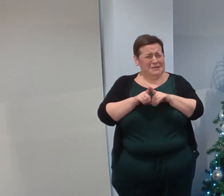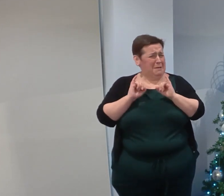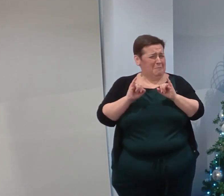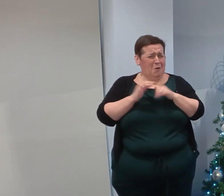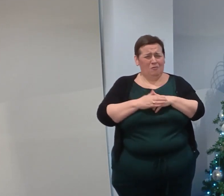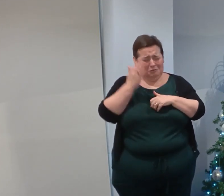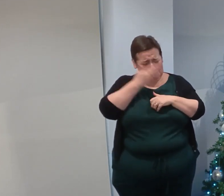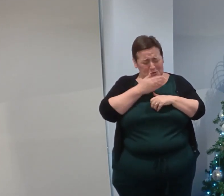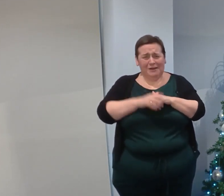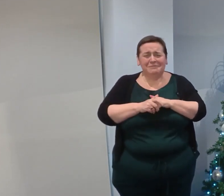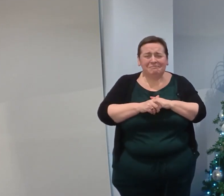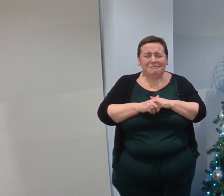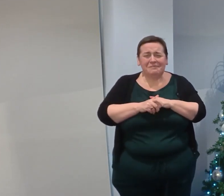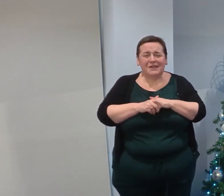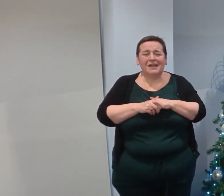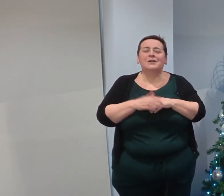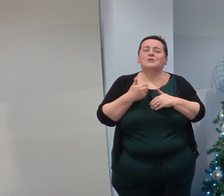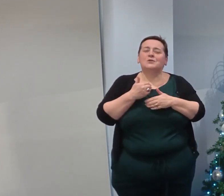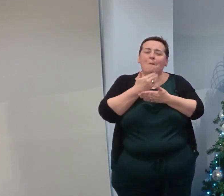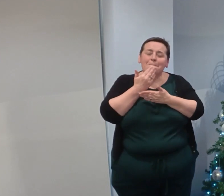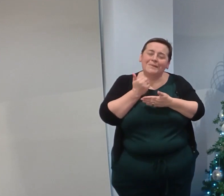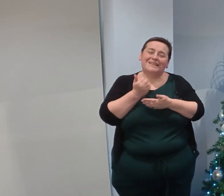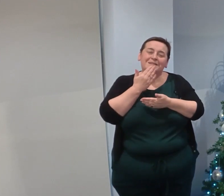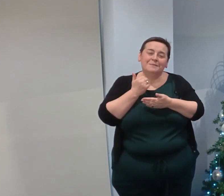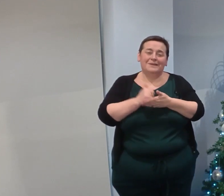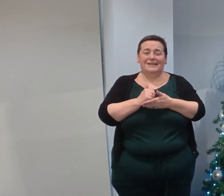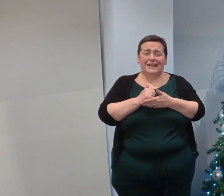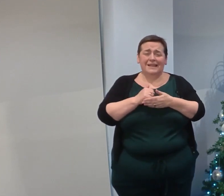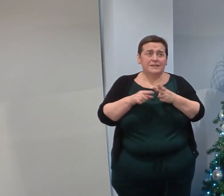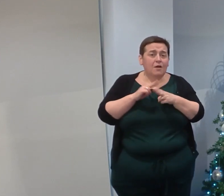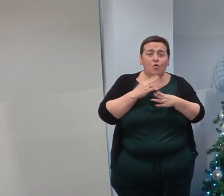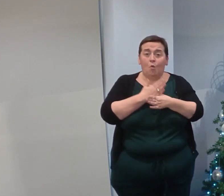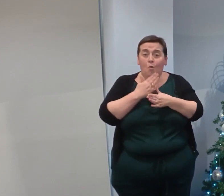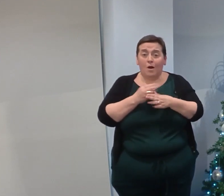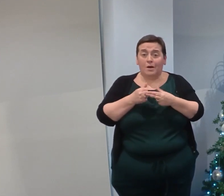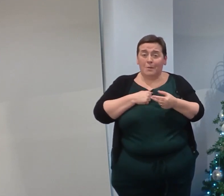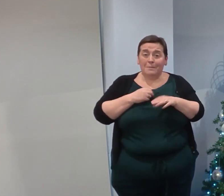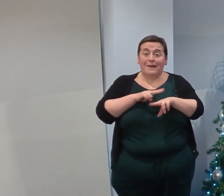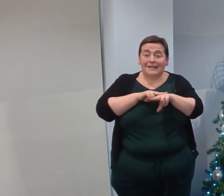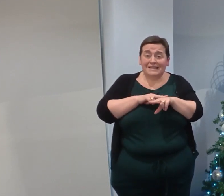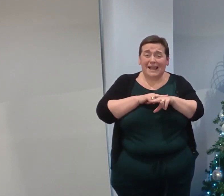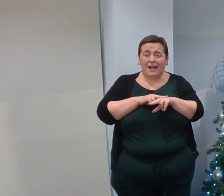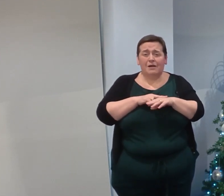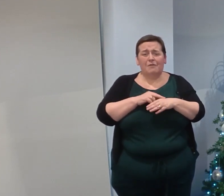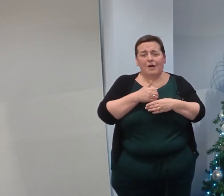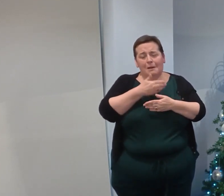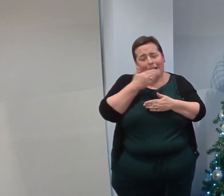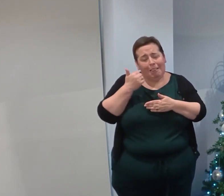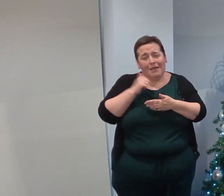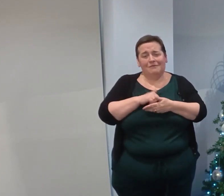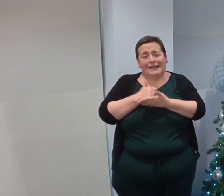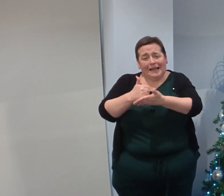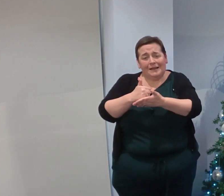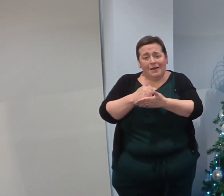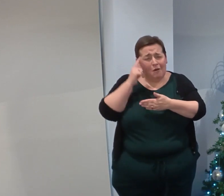bad. So I'd make a special plea for you to treat them kindly if they ask you for your assistance. Remember, they